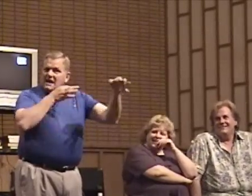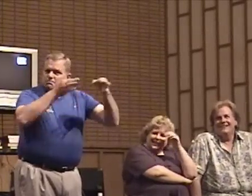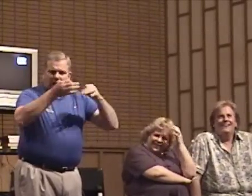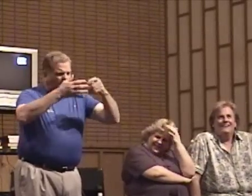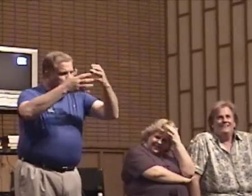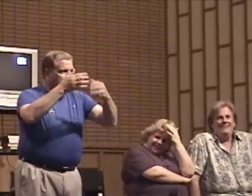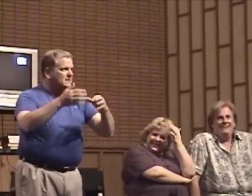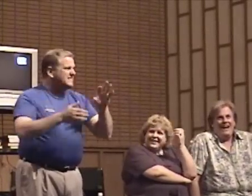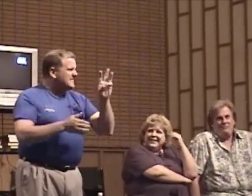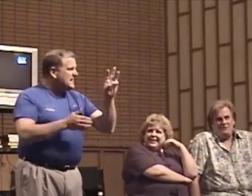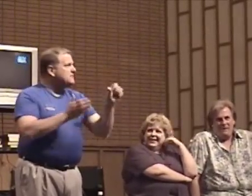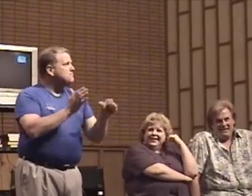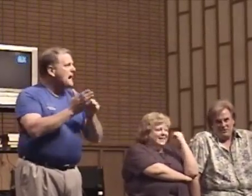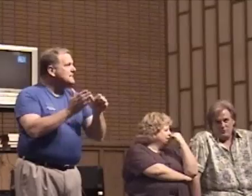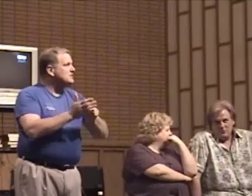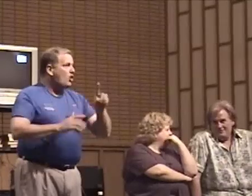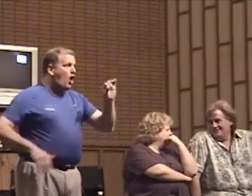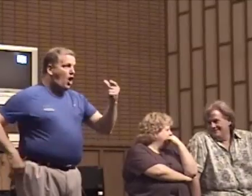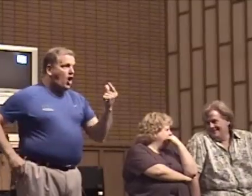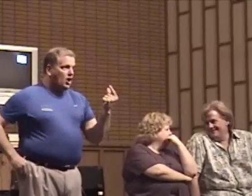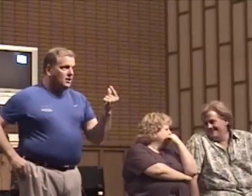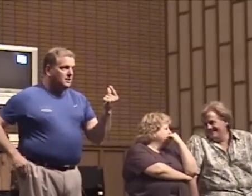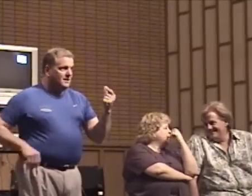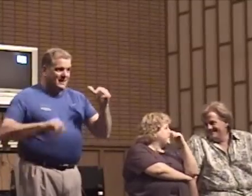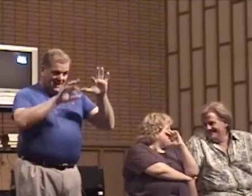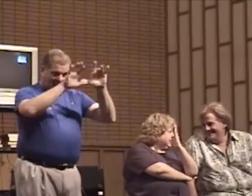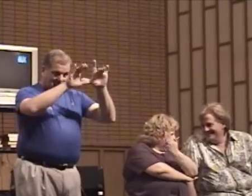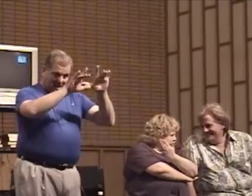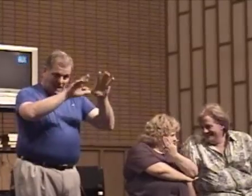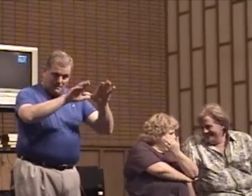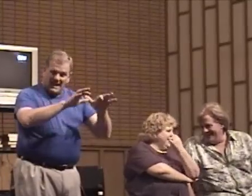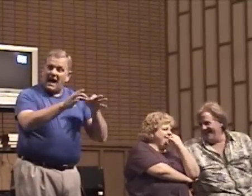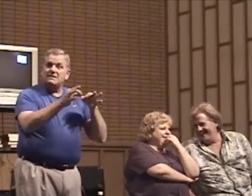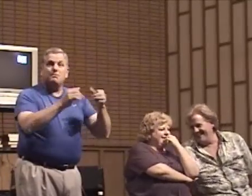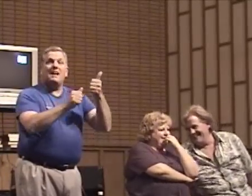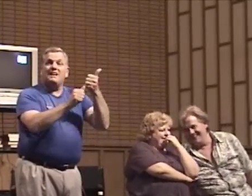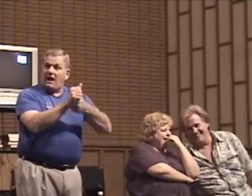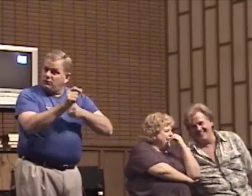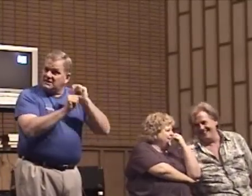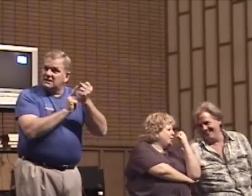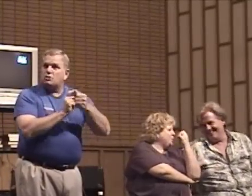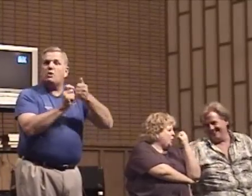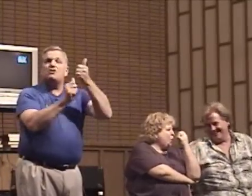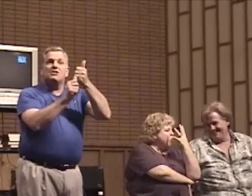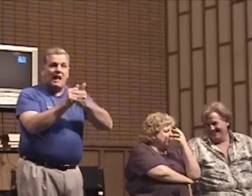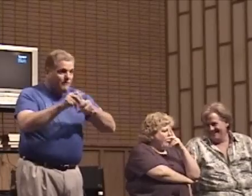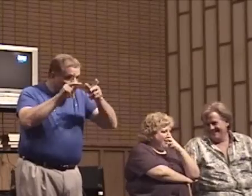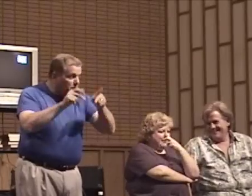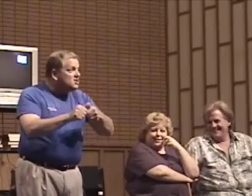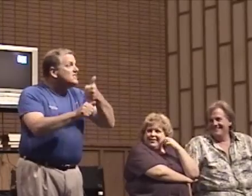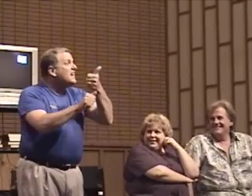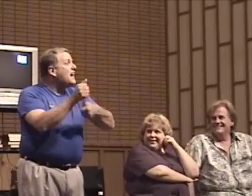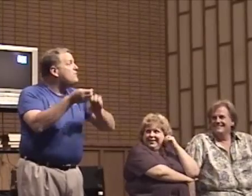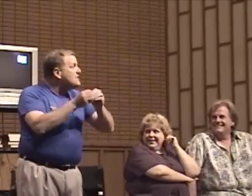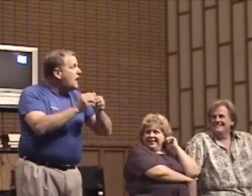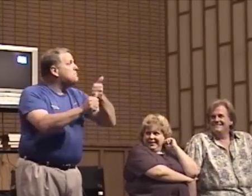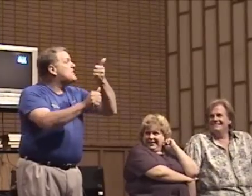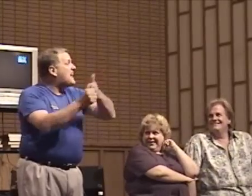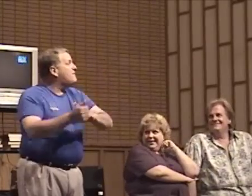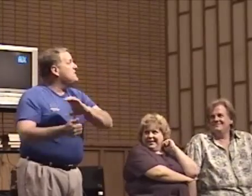I typed the I'm going, take my face off. I typed it. I typed typed it. situation. Every budget. Every number. Every